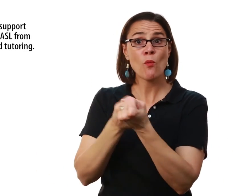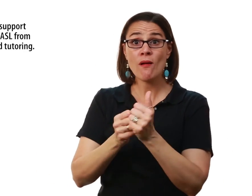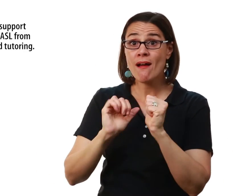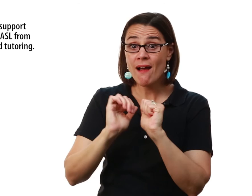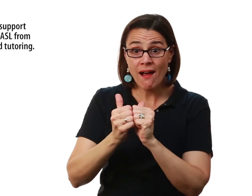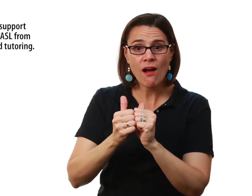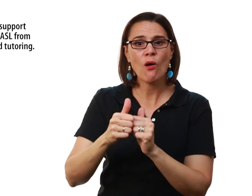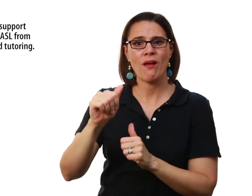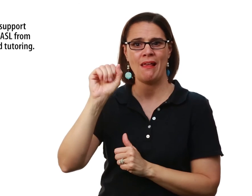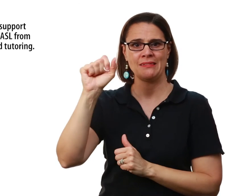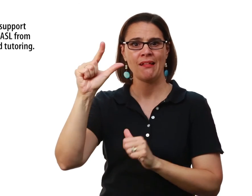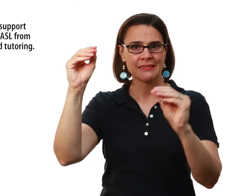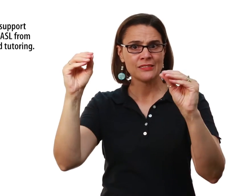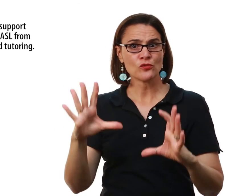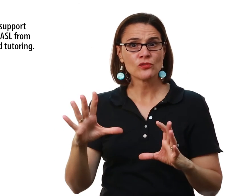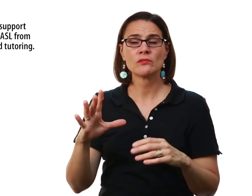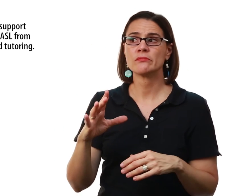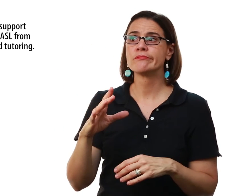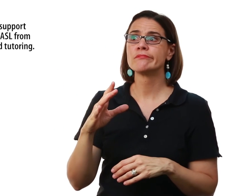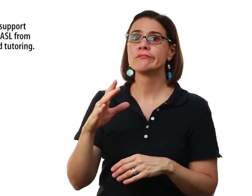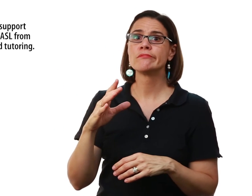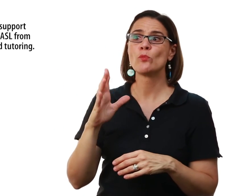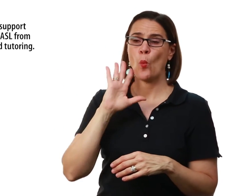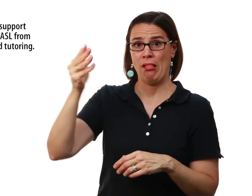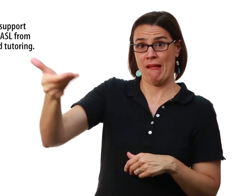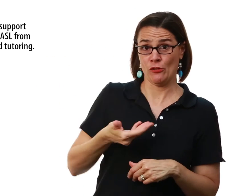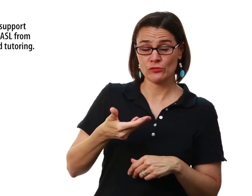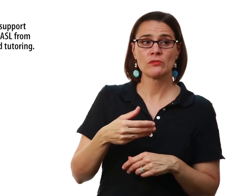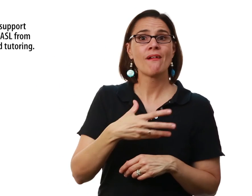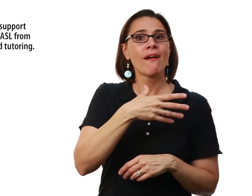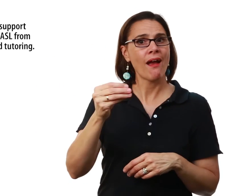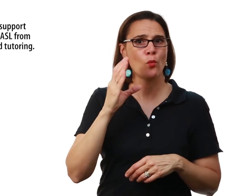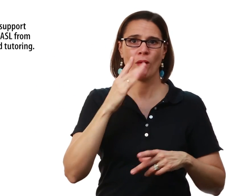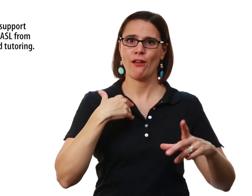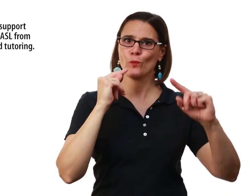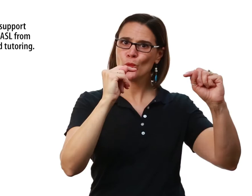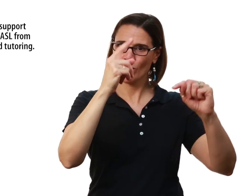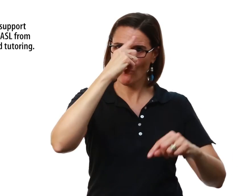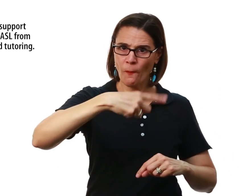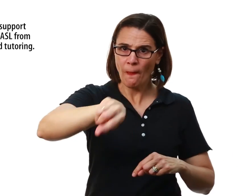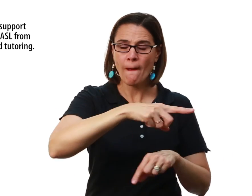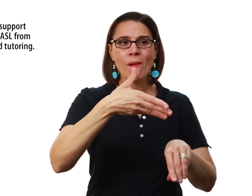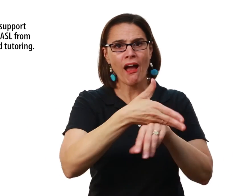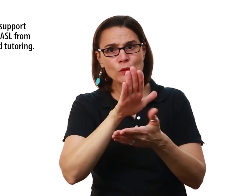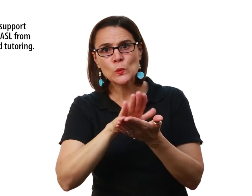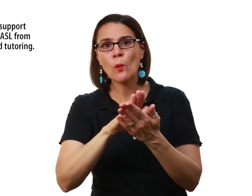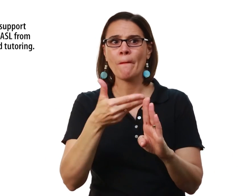From an ASL teacher That we will be hiring We will also have tutoring for them After school or